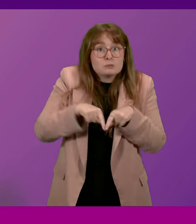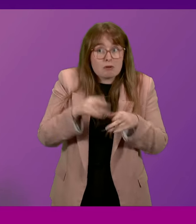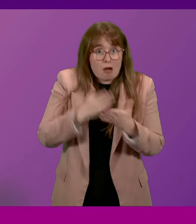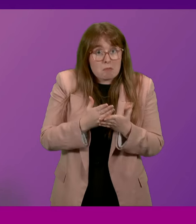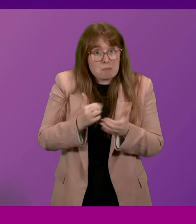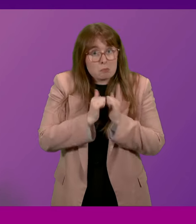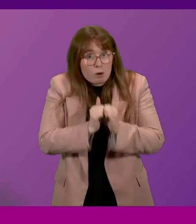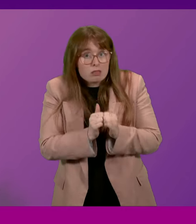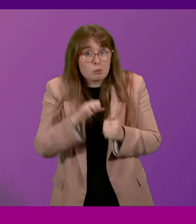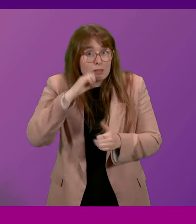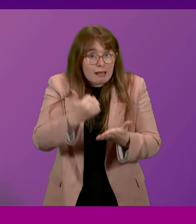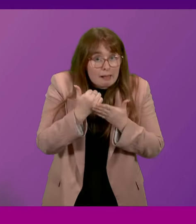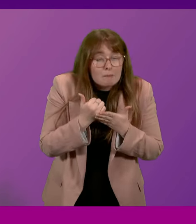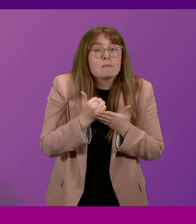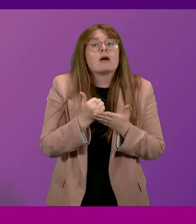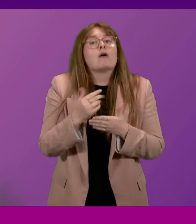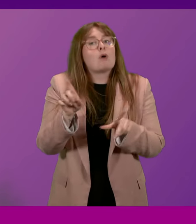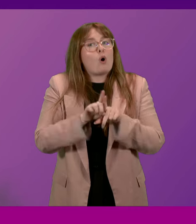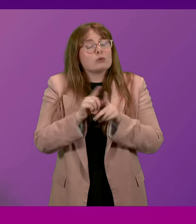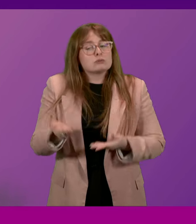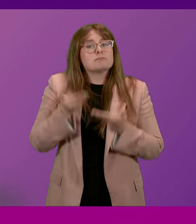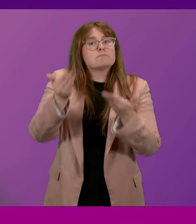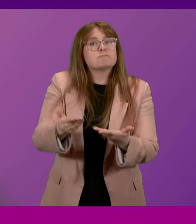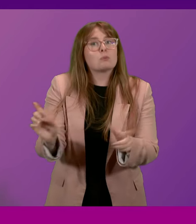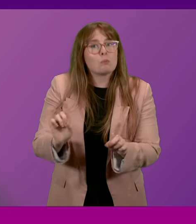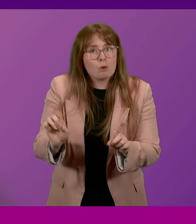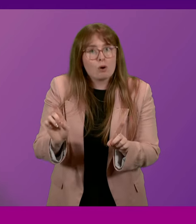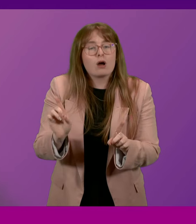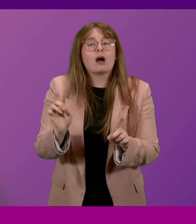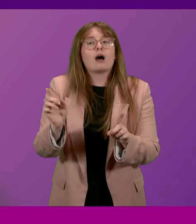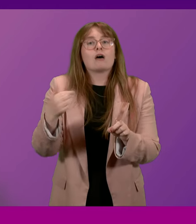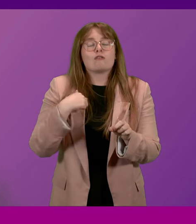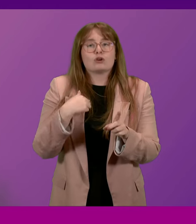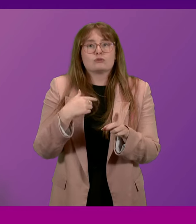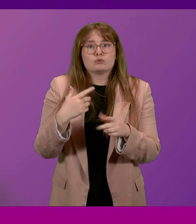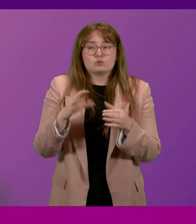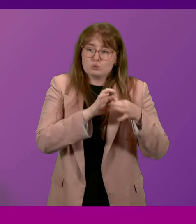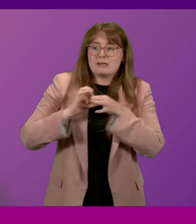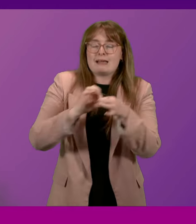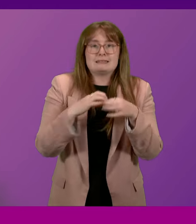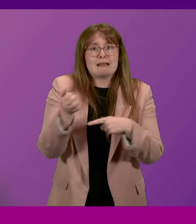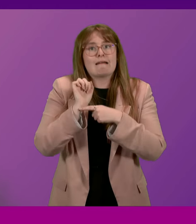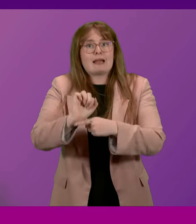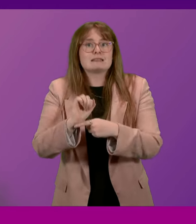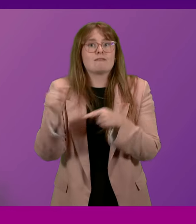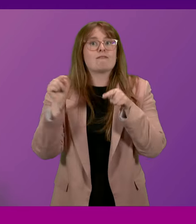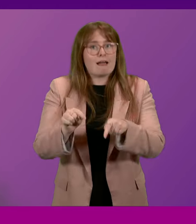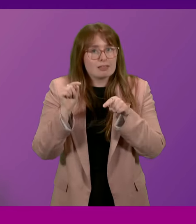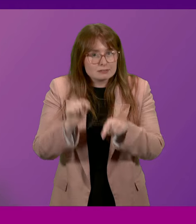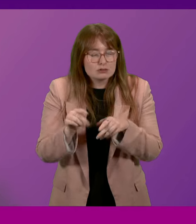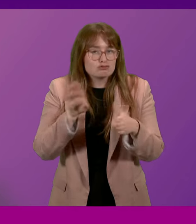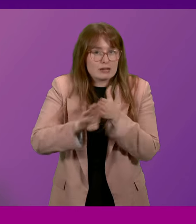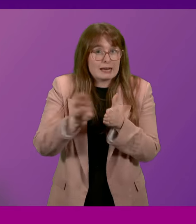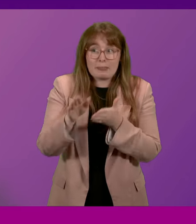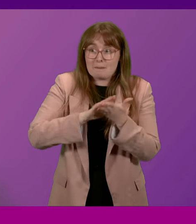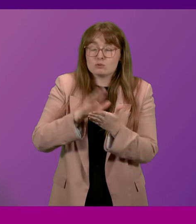make a difference. But I've also put forward proposals in my United Against Violence paper to expand training so that